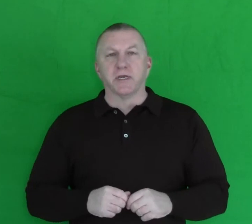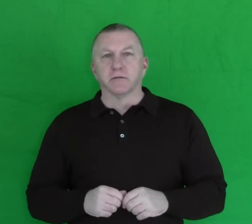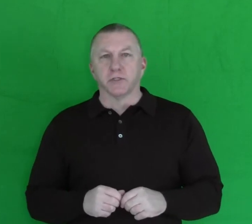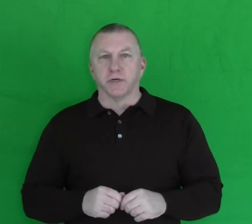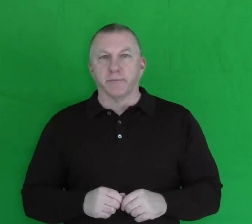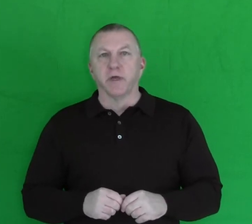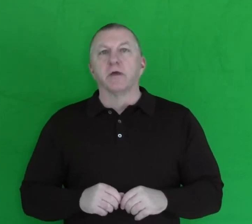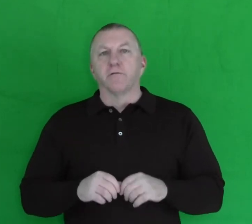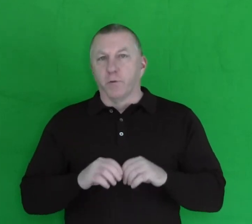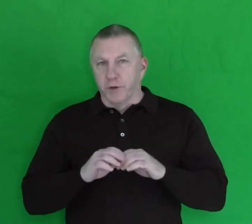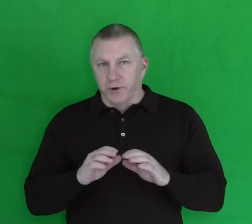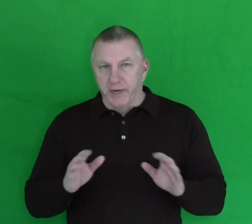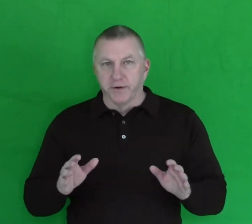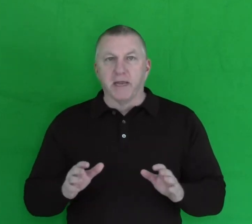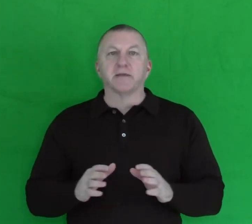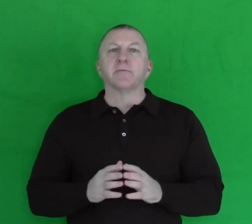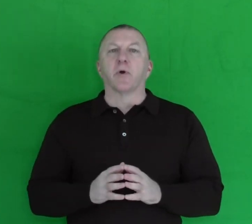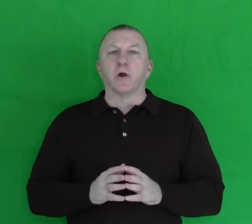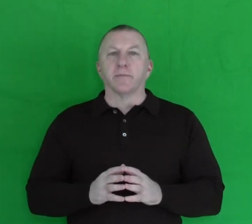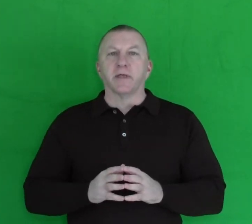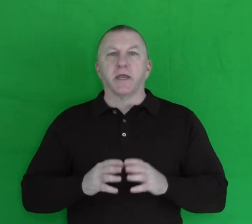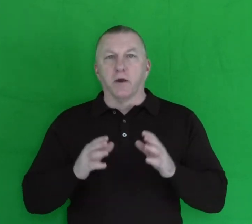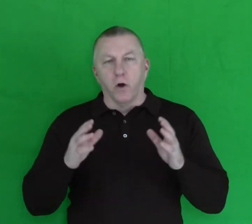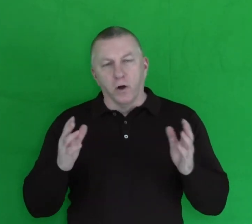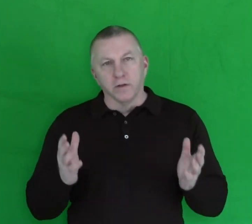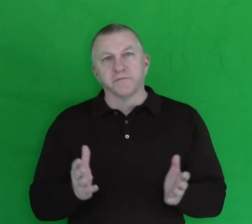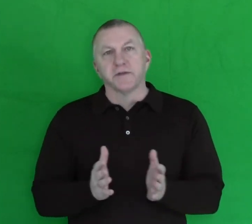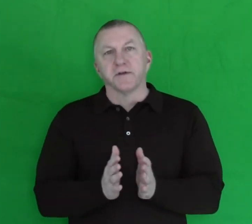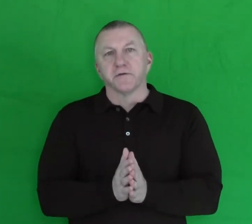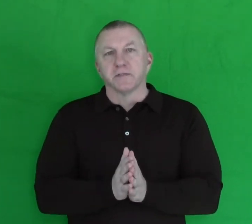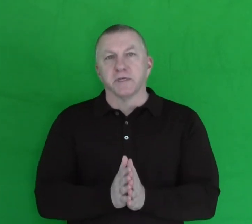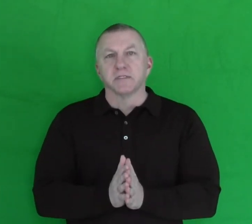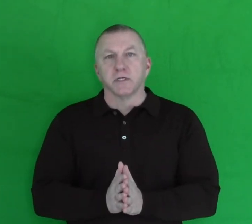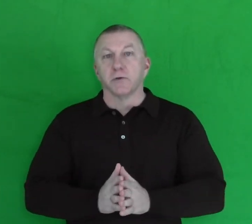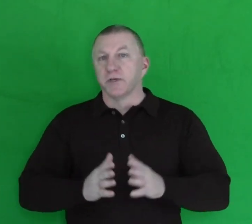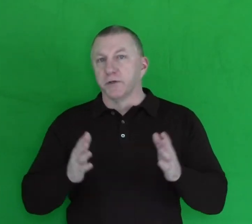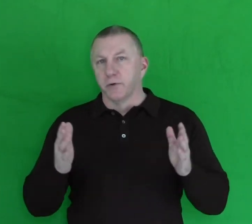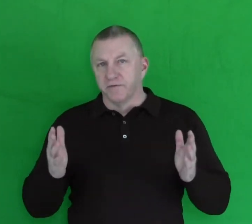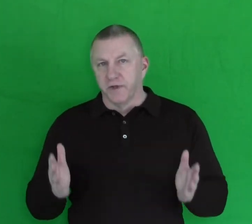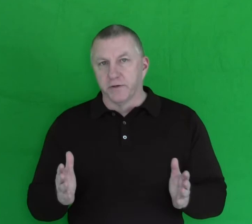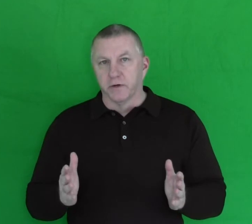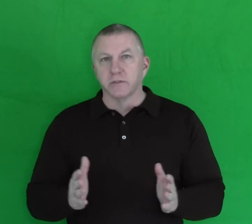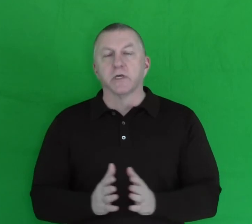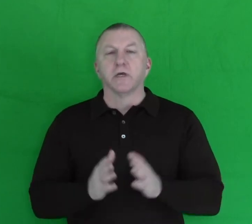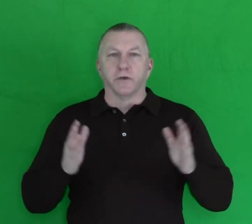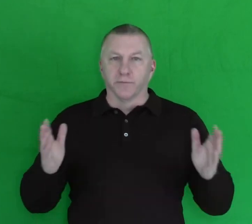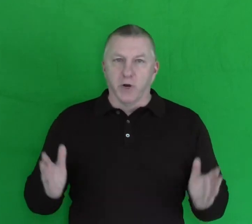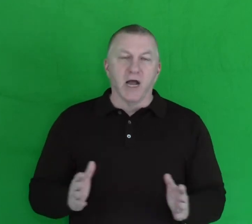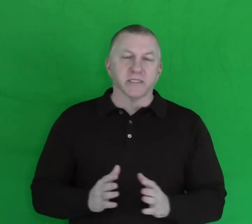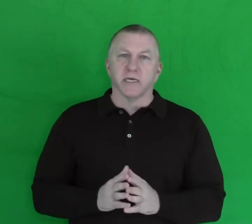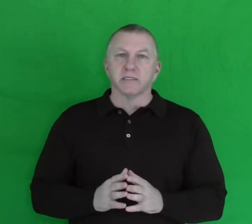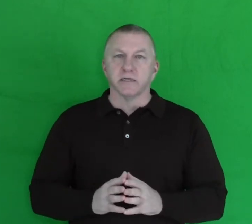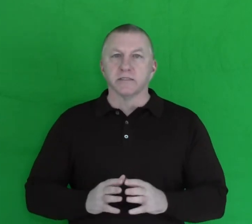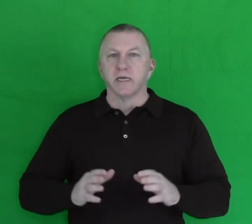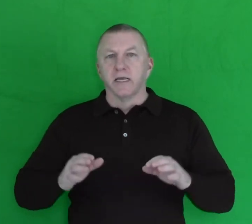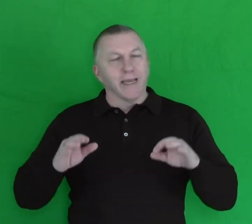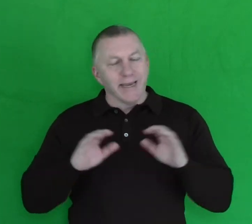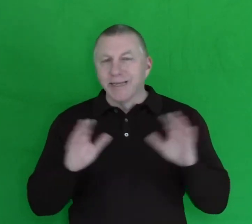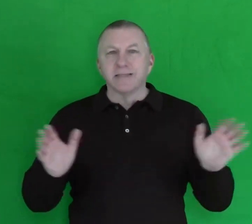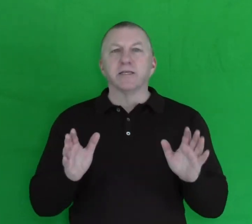dealership for your internet department and all of the different things that you would do with vendors, your processes, anything